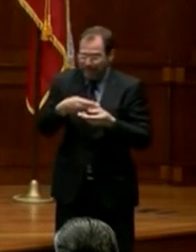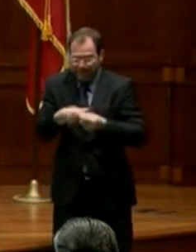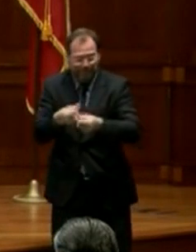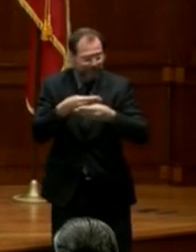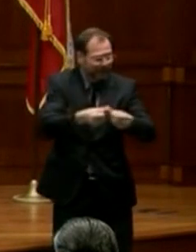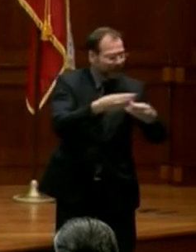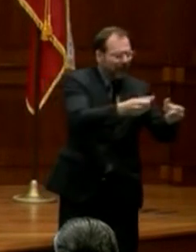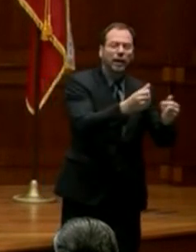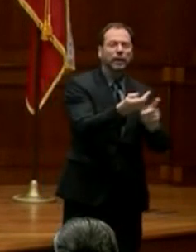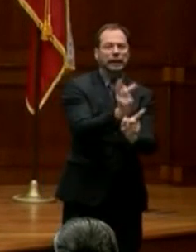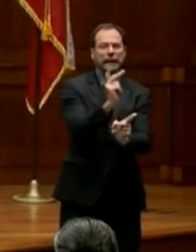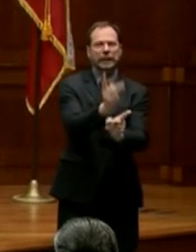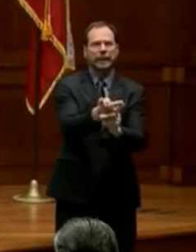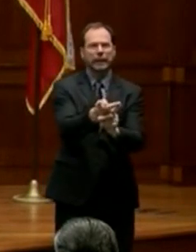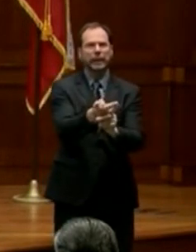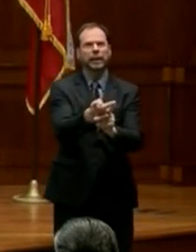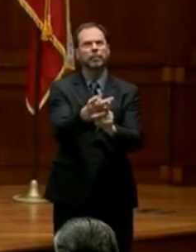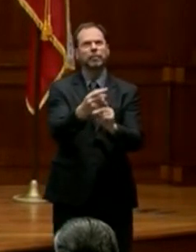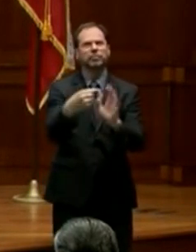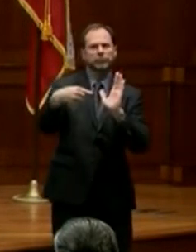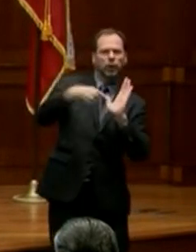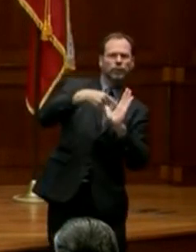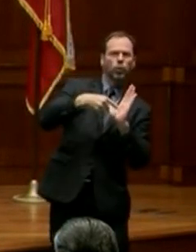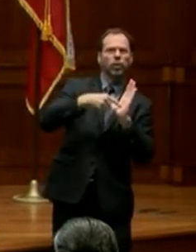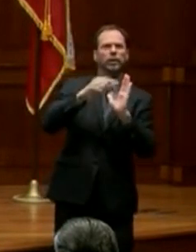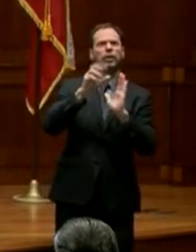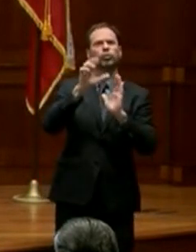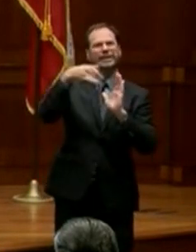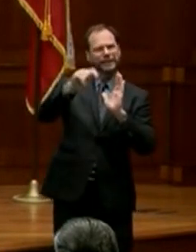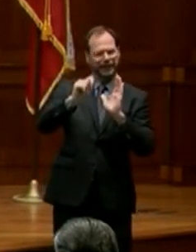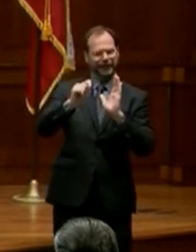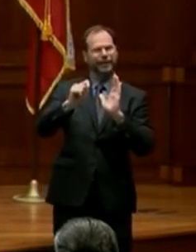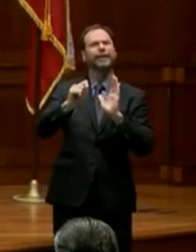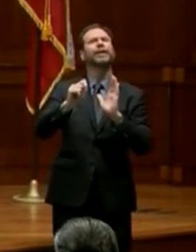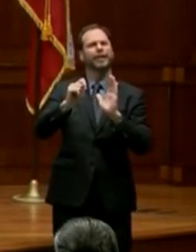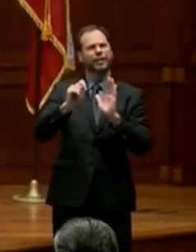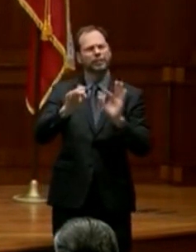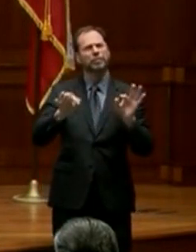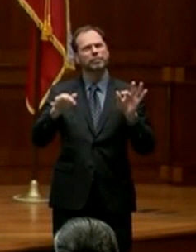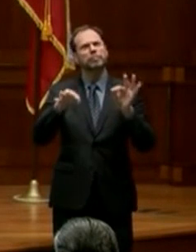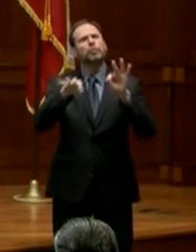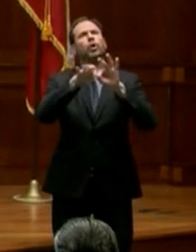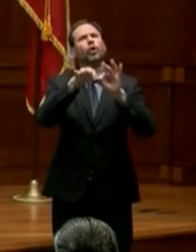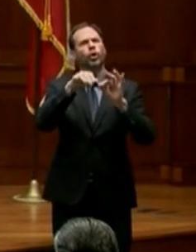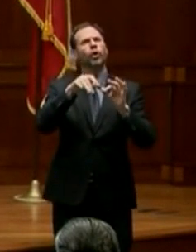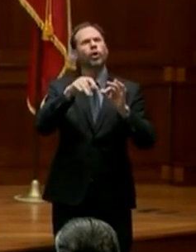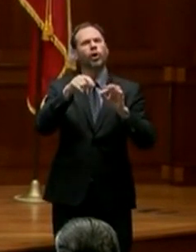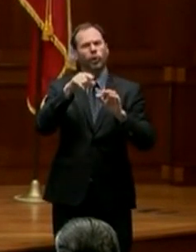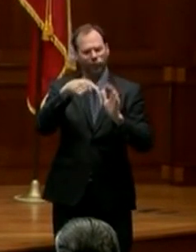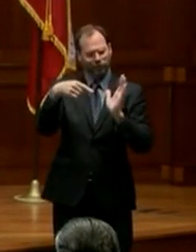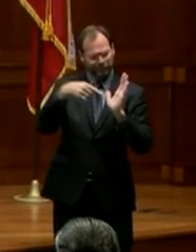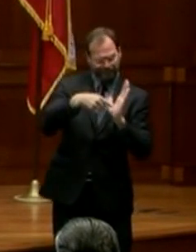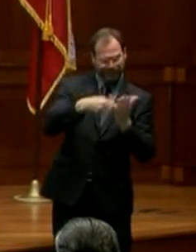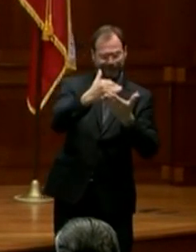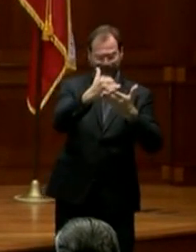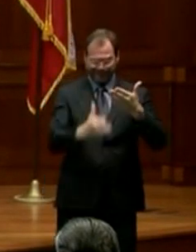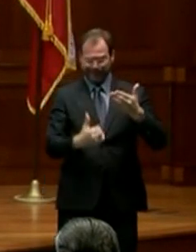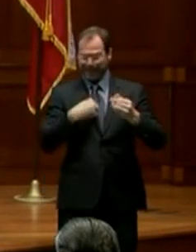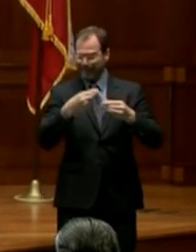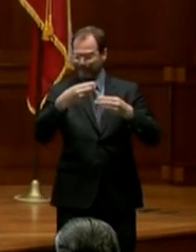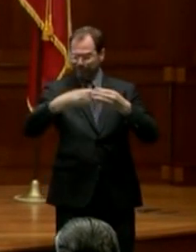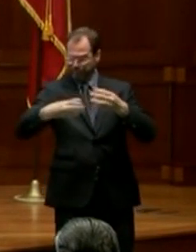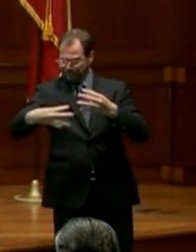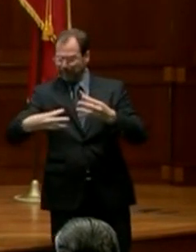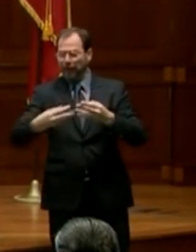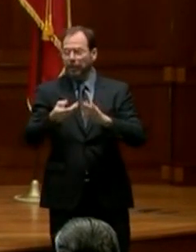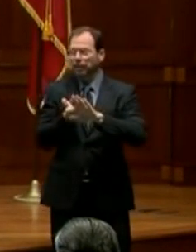receipts for those expenses to ensure that your jurisdiction is going to be able to be reimbursed as fully